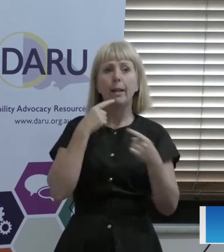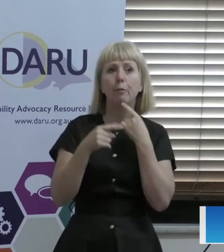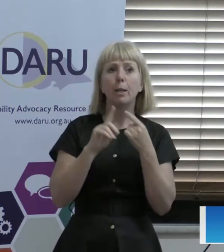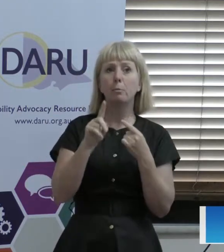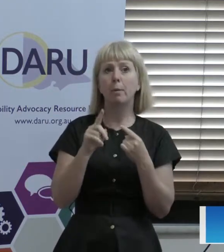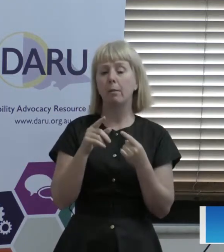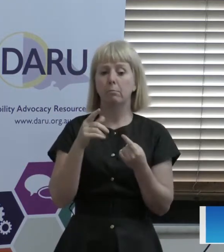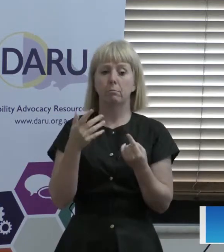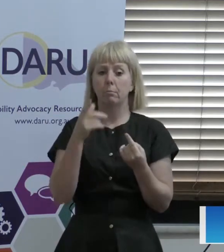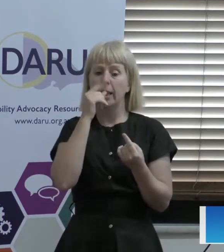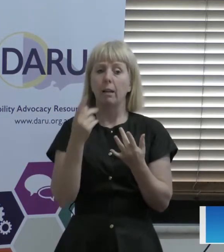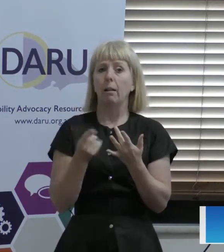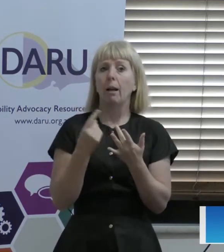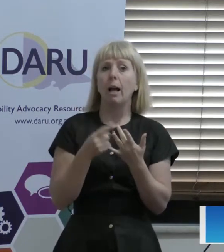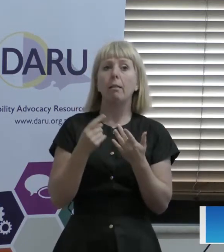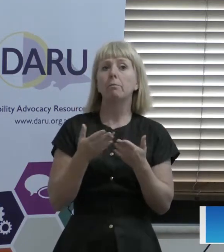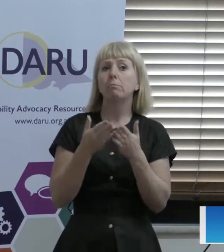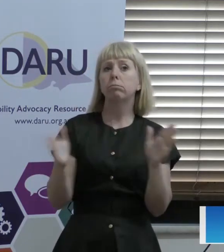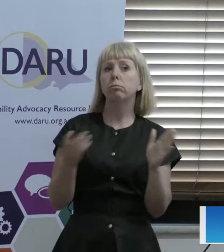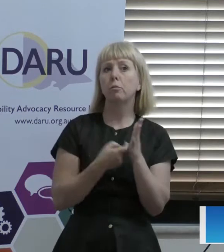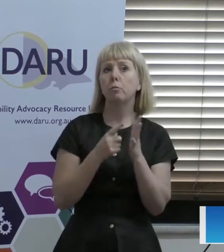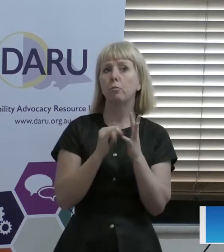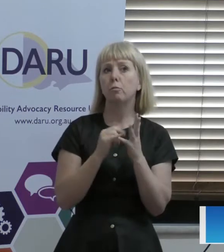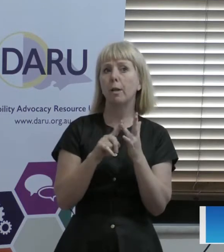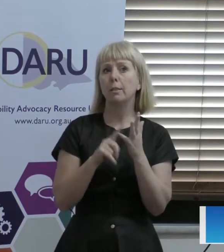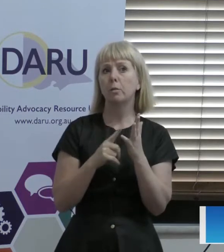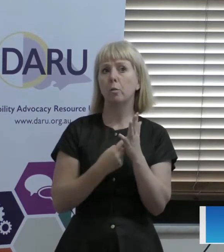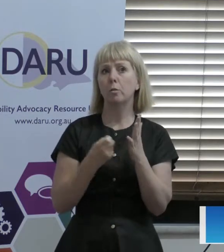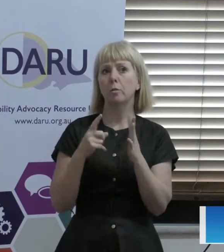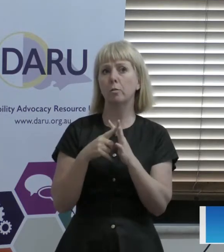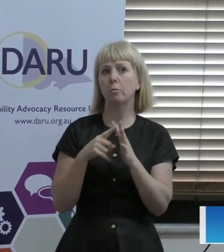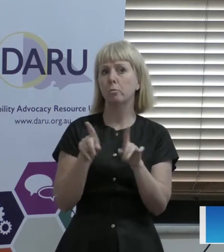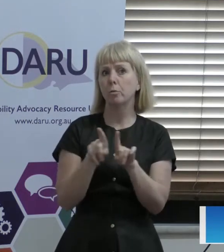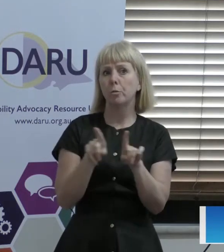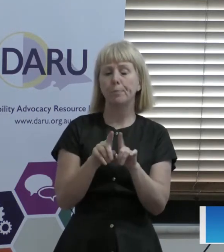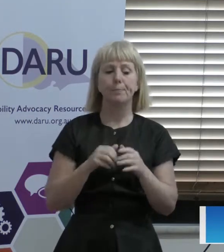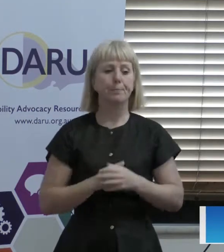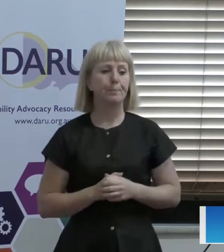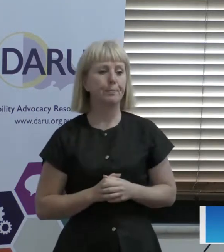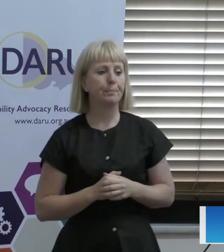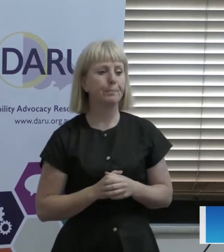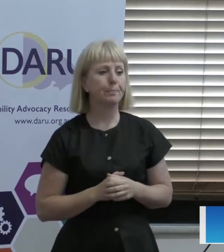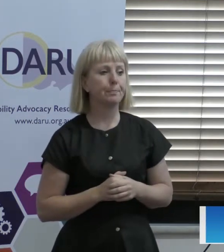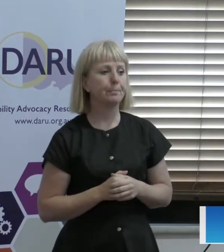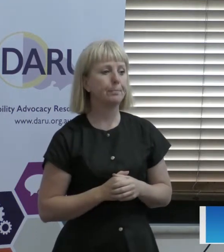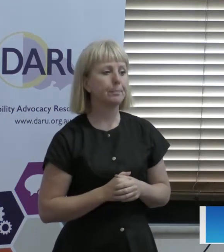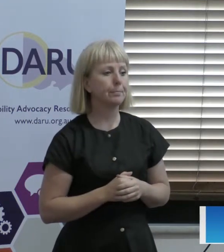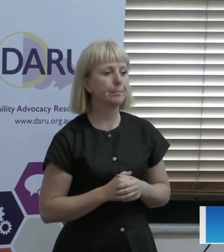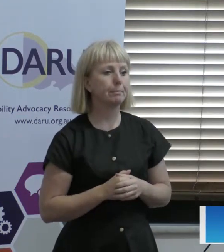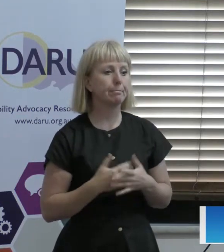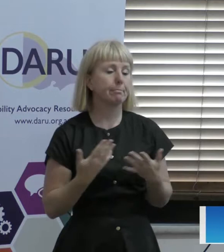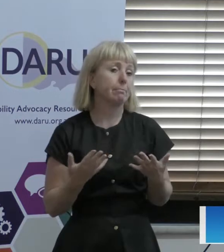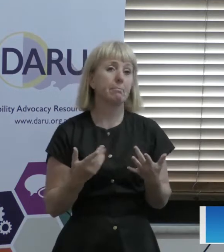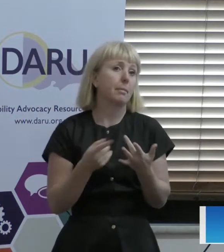that are useful to have as a general resource. Obviously we've put in links to Daru discussions and things like that. But